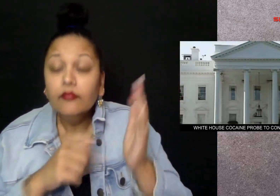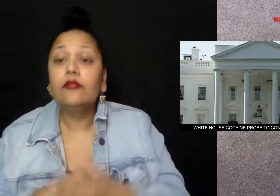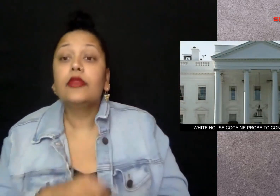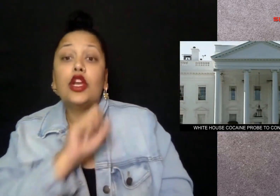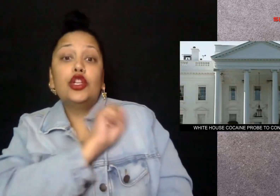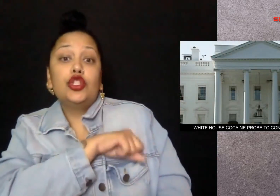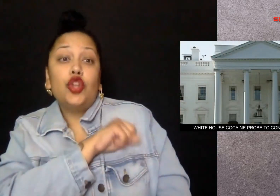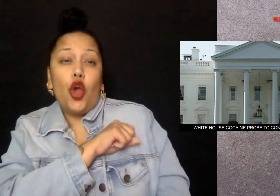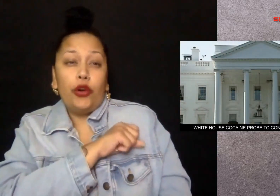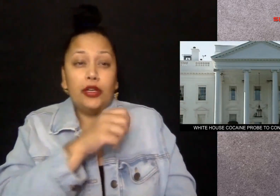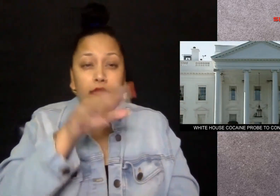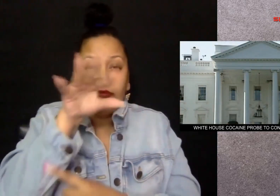who put the bag there